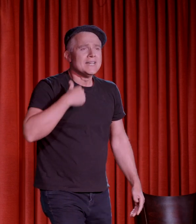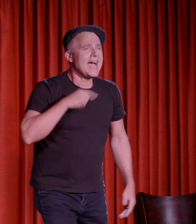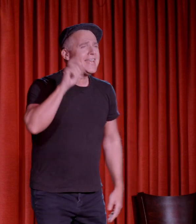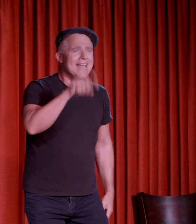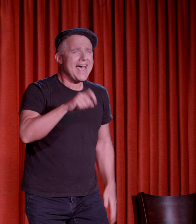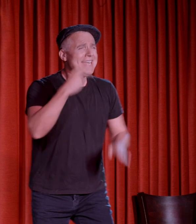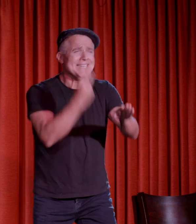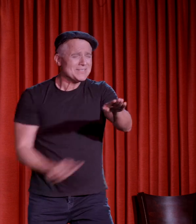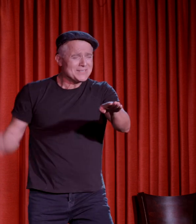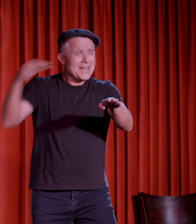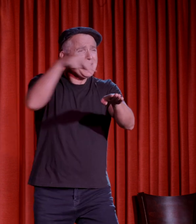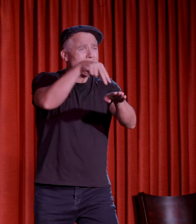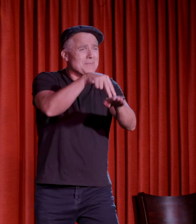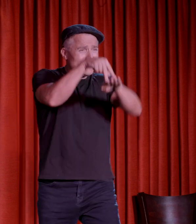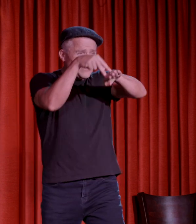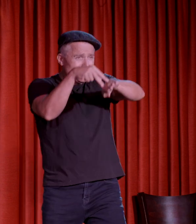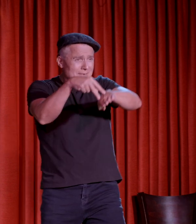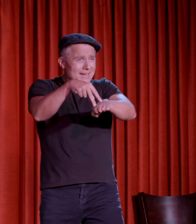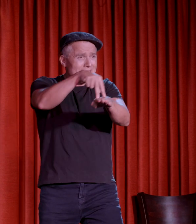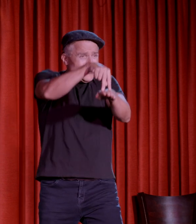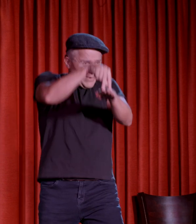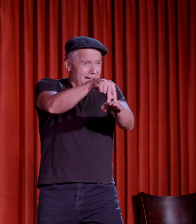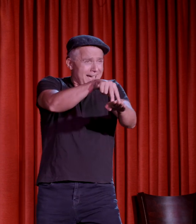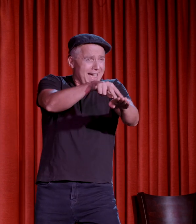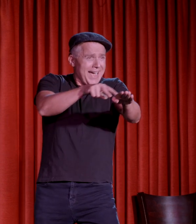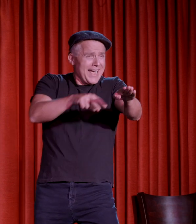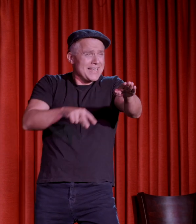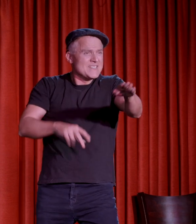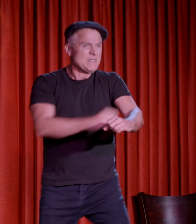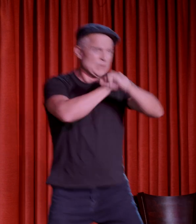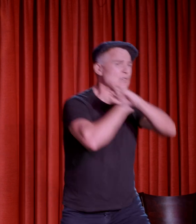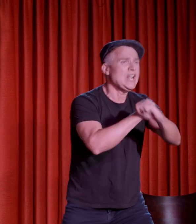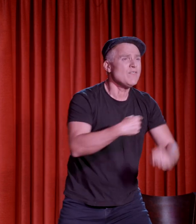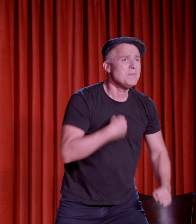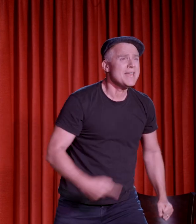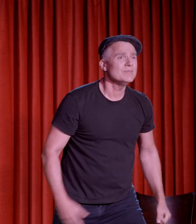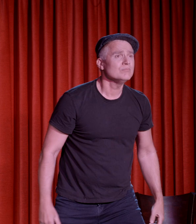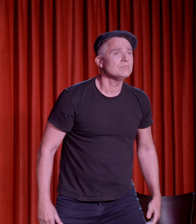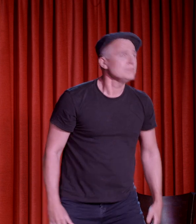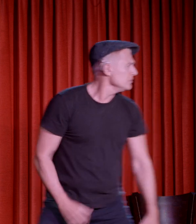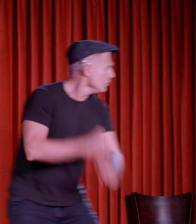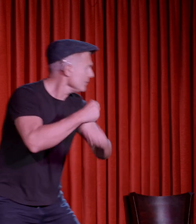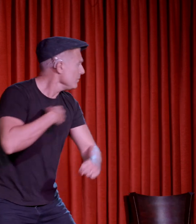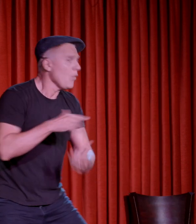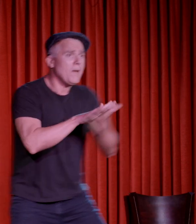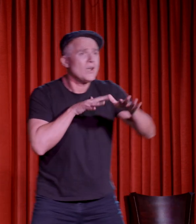and I've got a need to climb above no path and ride. Look out for me, oh muddy